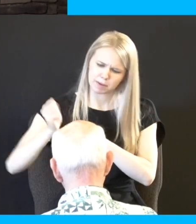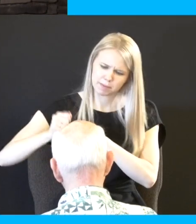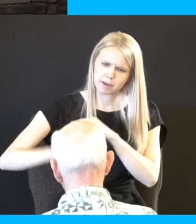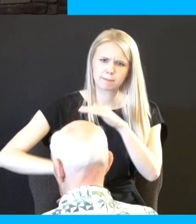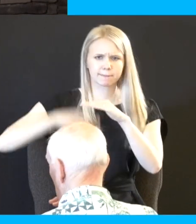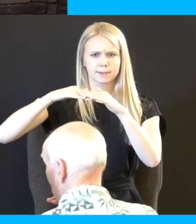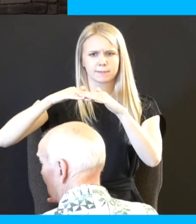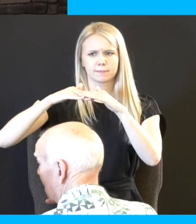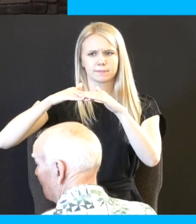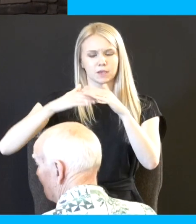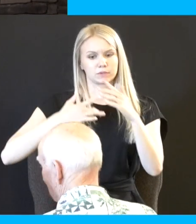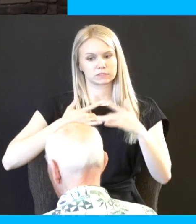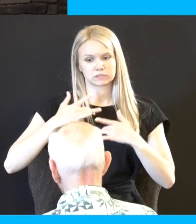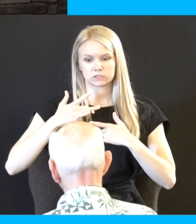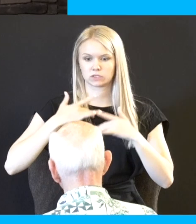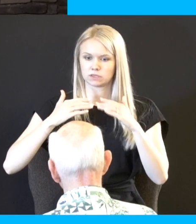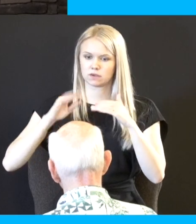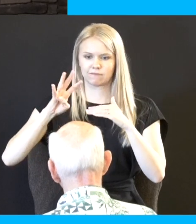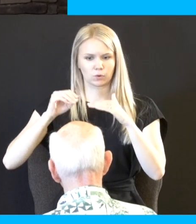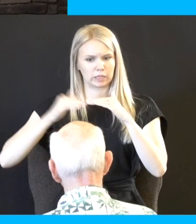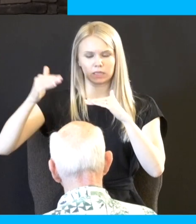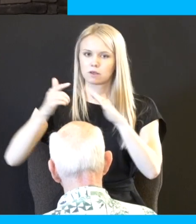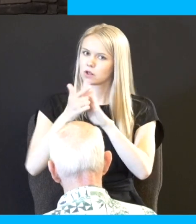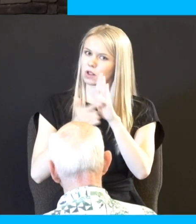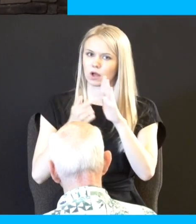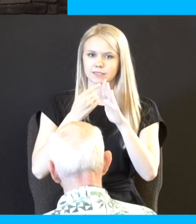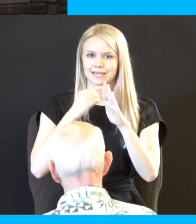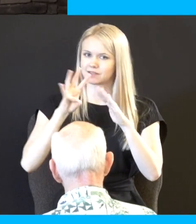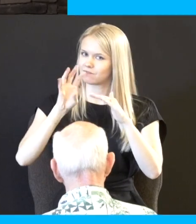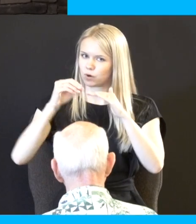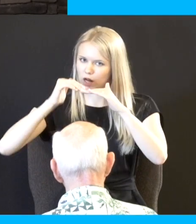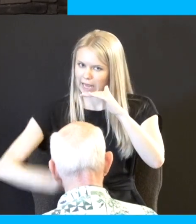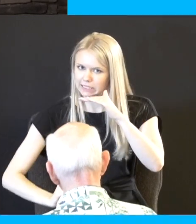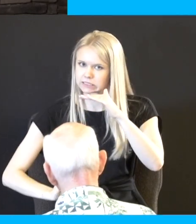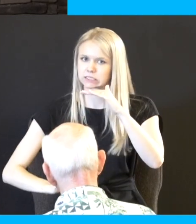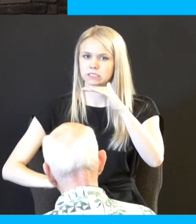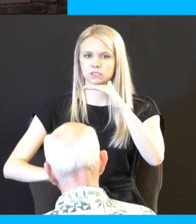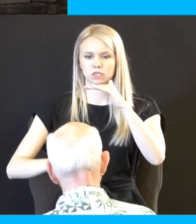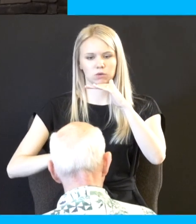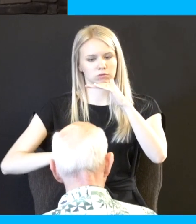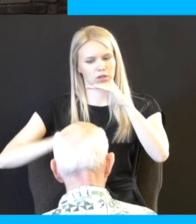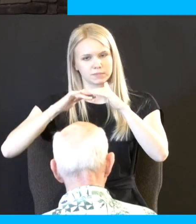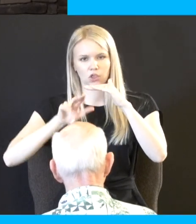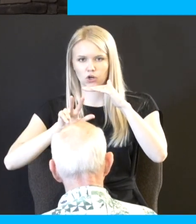were so concerned they would go above 40 and the law says 40 or less that they would always do 39 okay